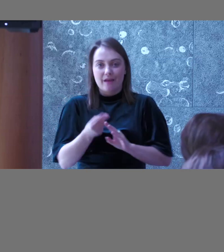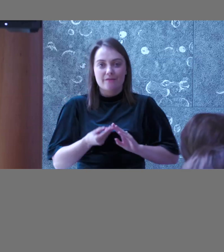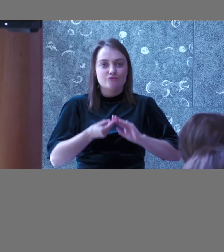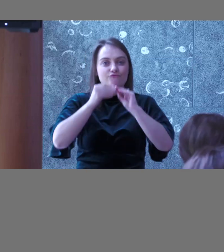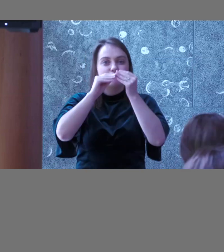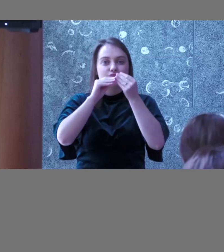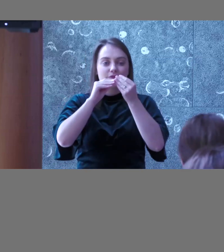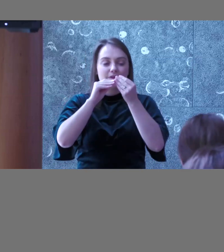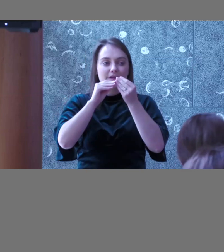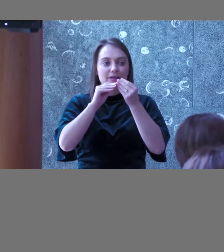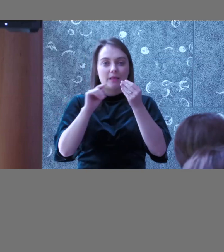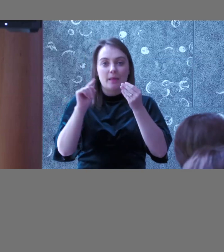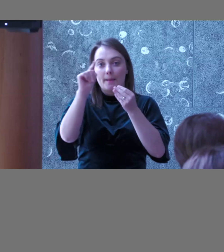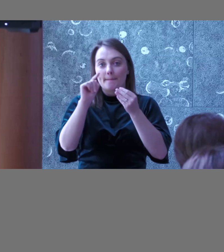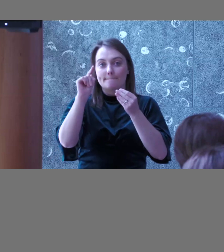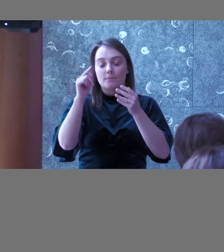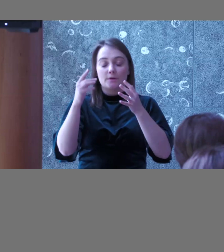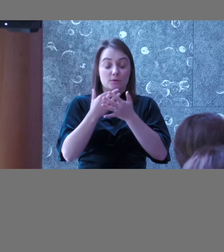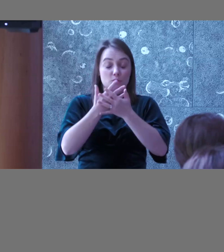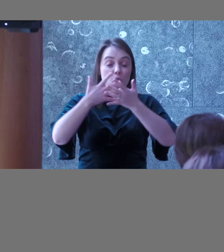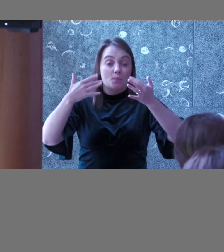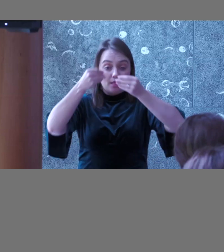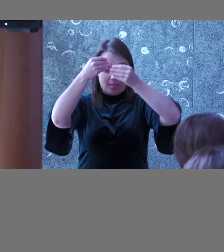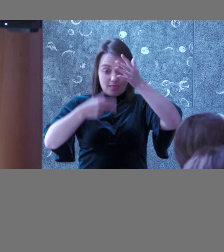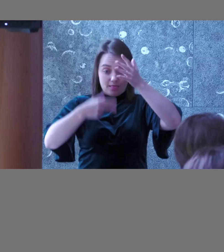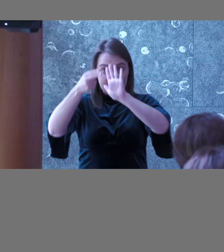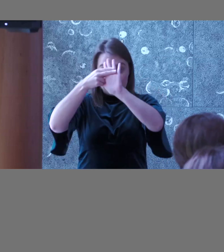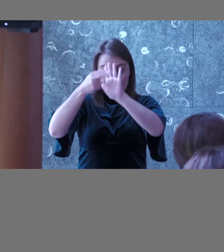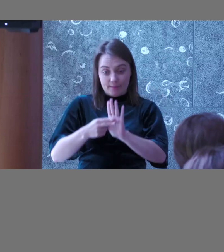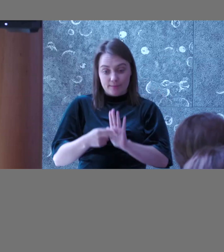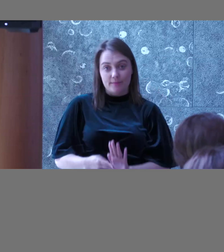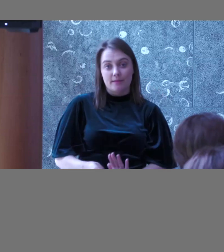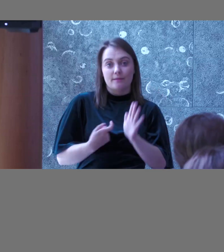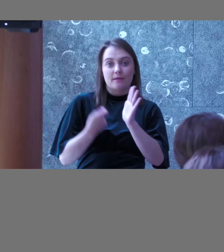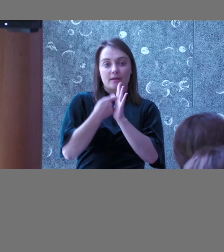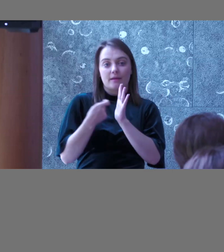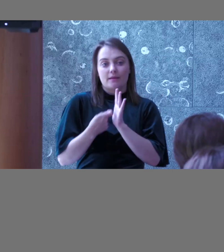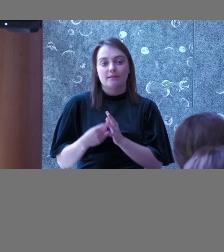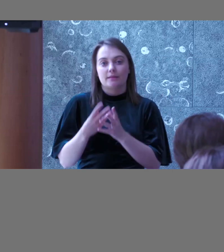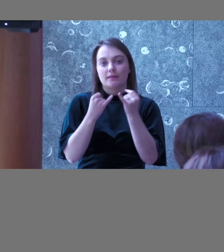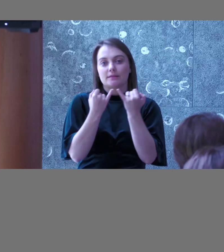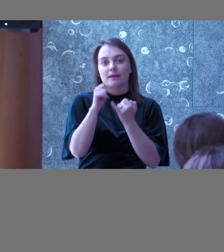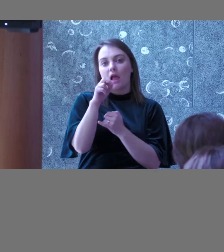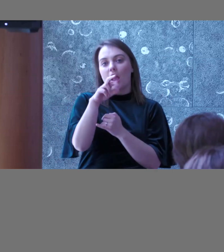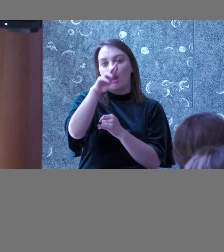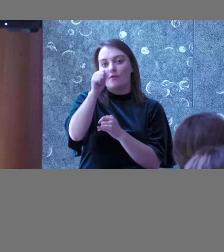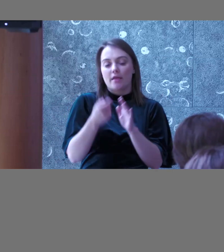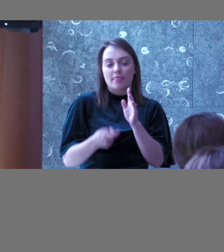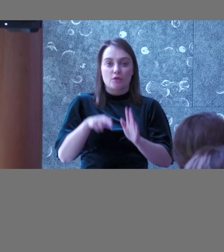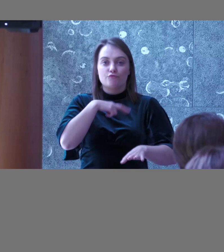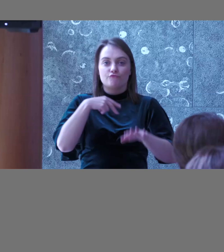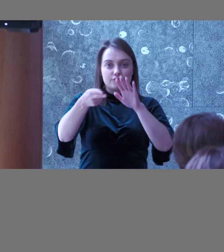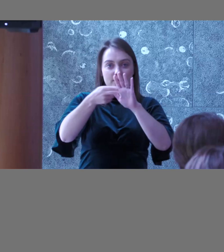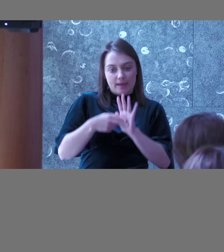a button and overload it with different labels adding things like area and then an actual label and